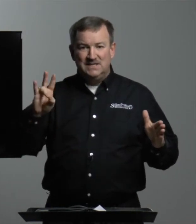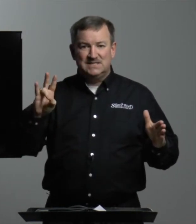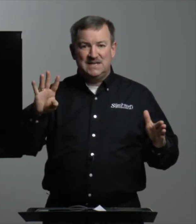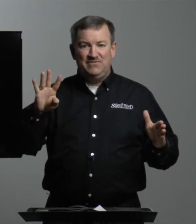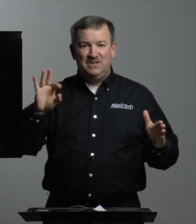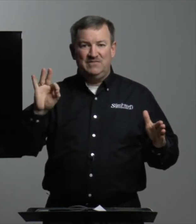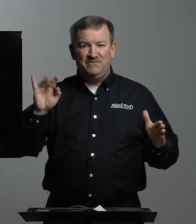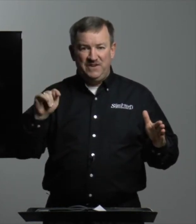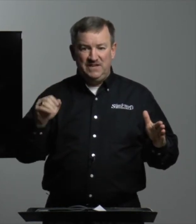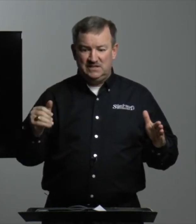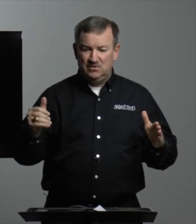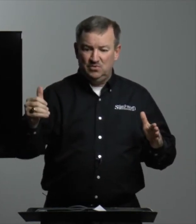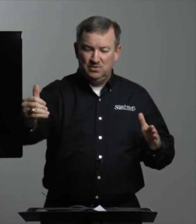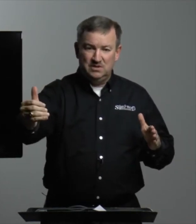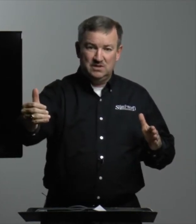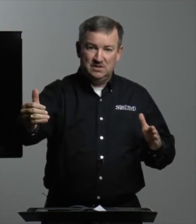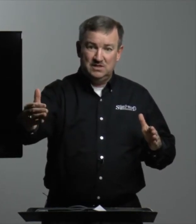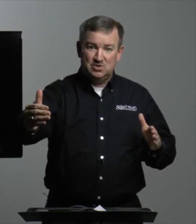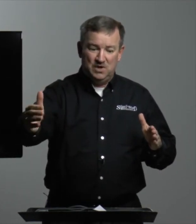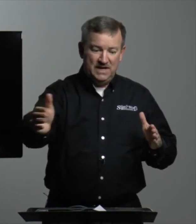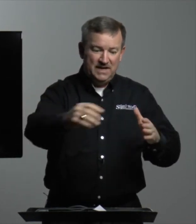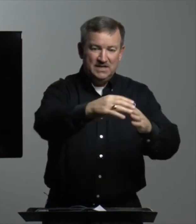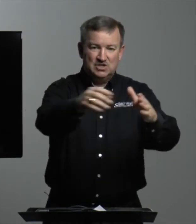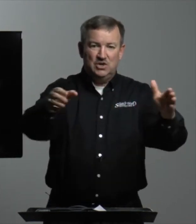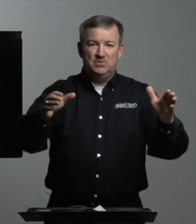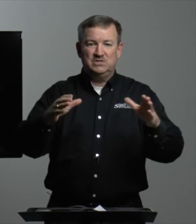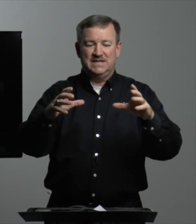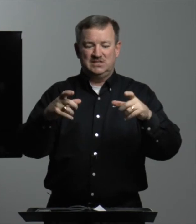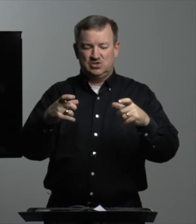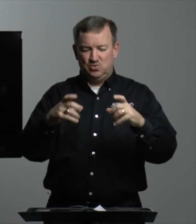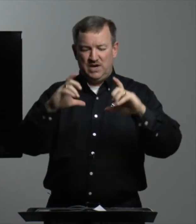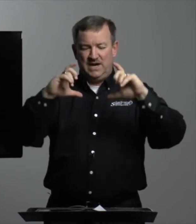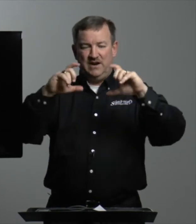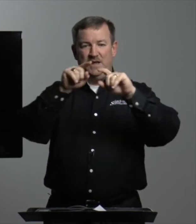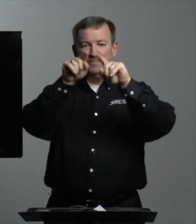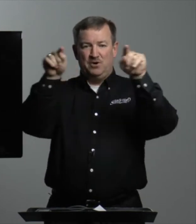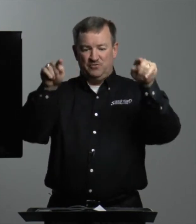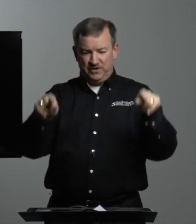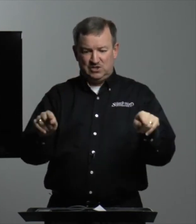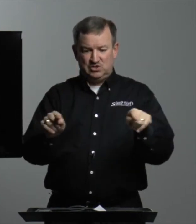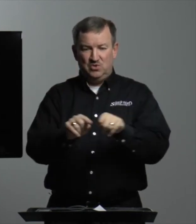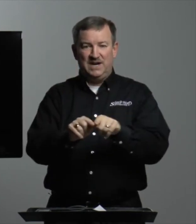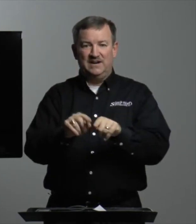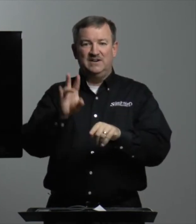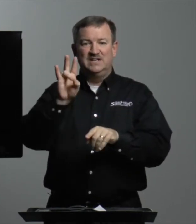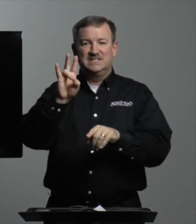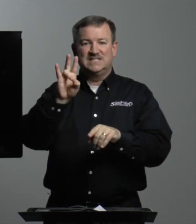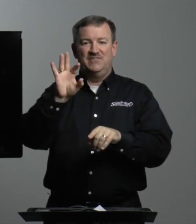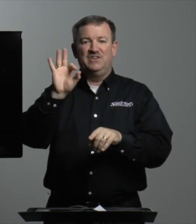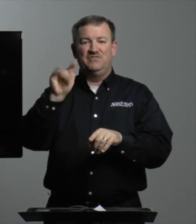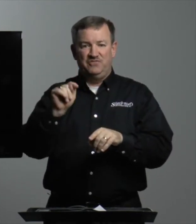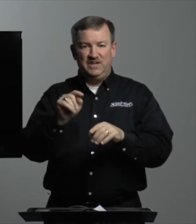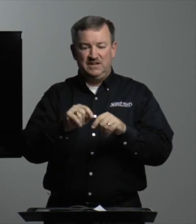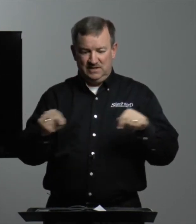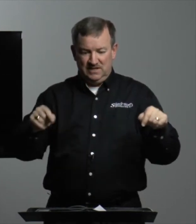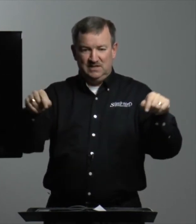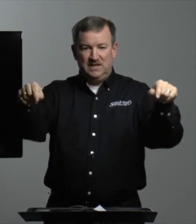seven feet this way. So it was a square, a perfect square, seven feet in